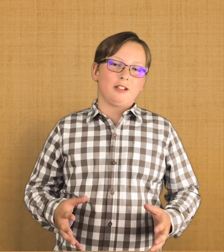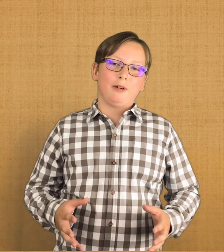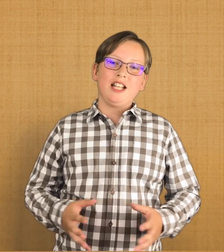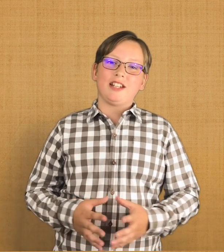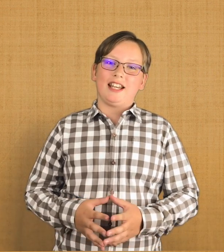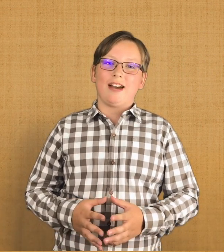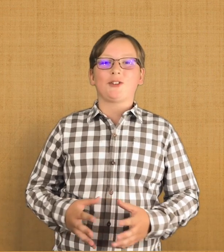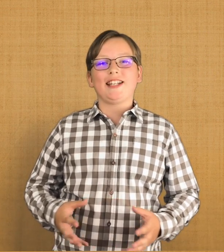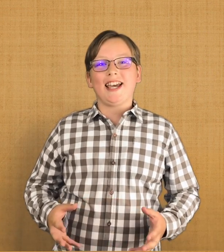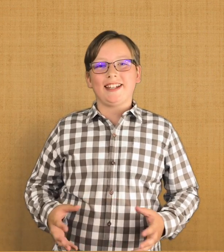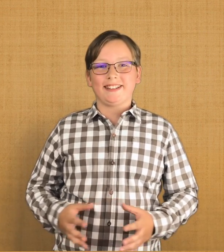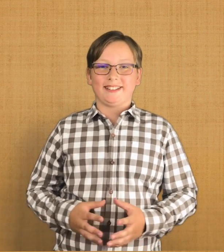so much, and have a great day!